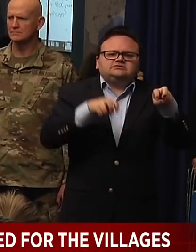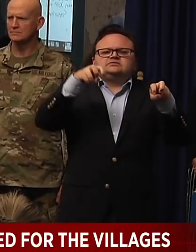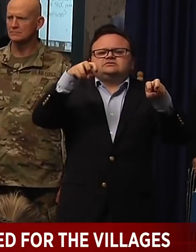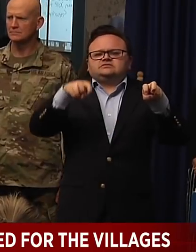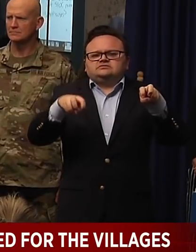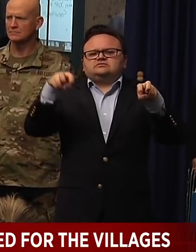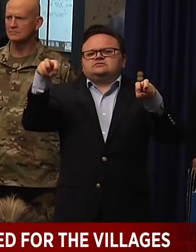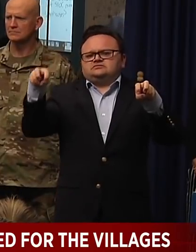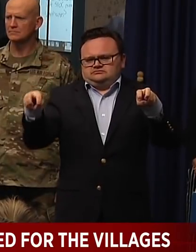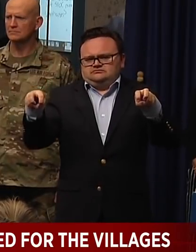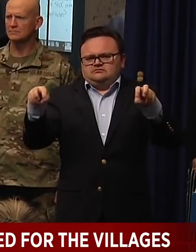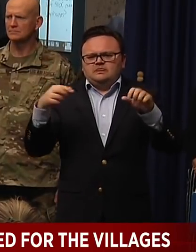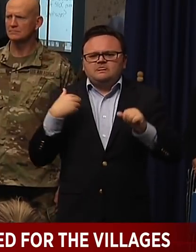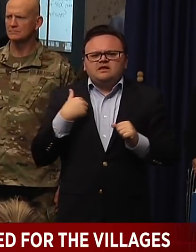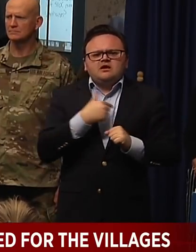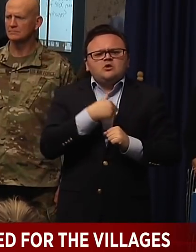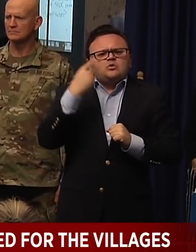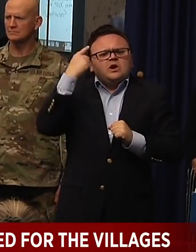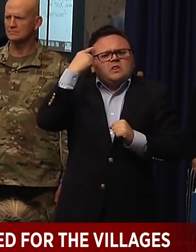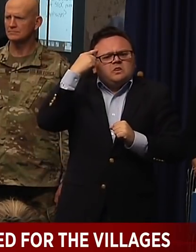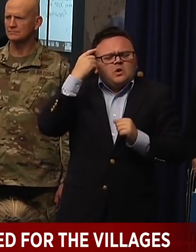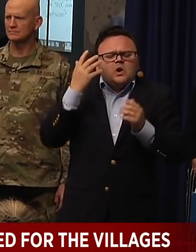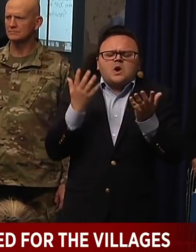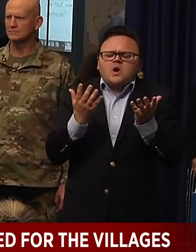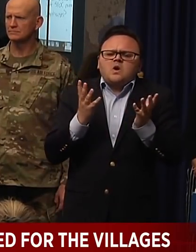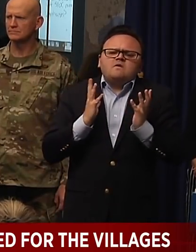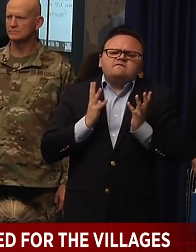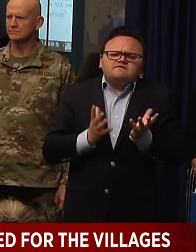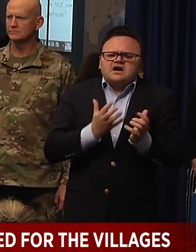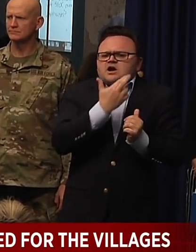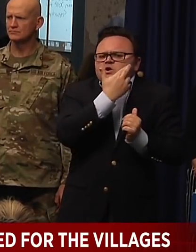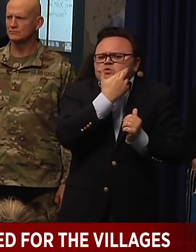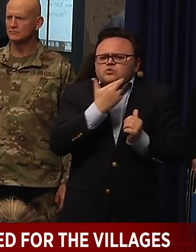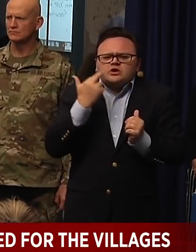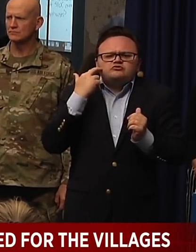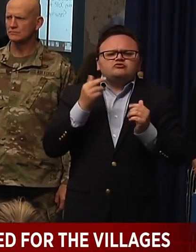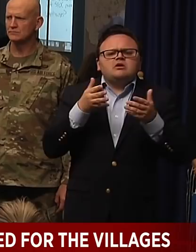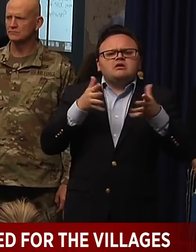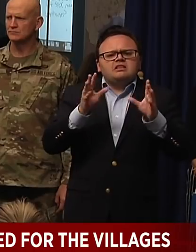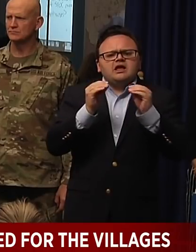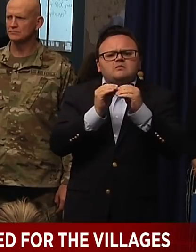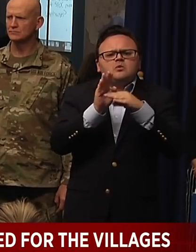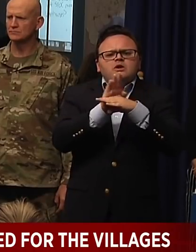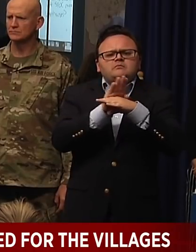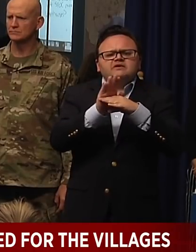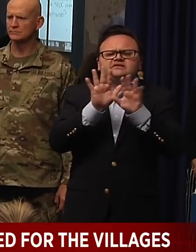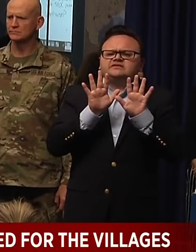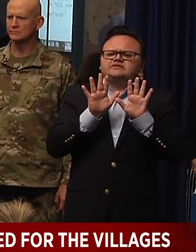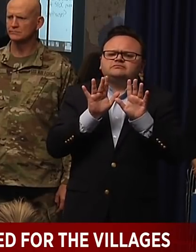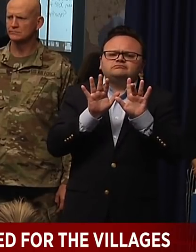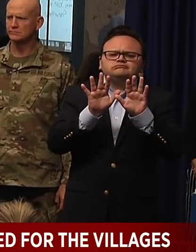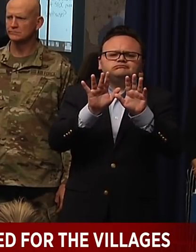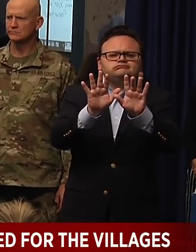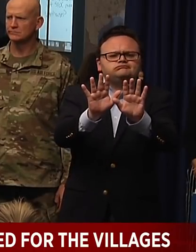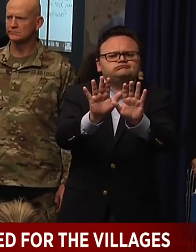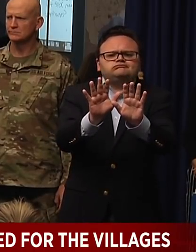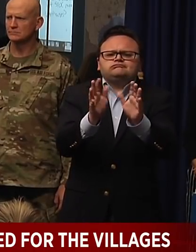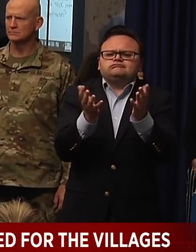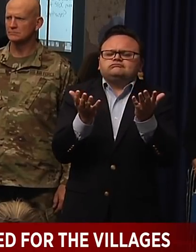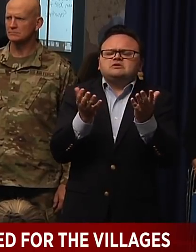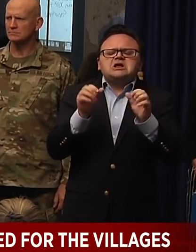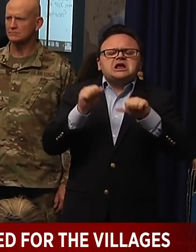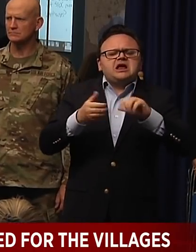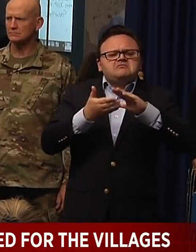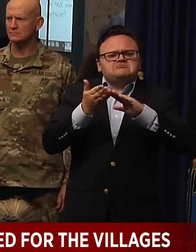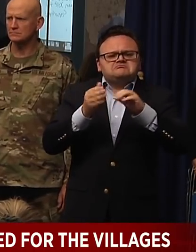And the thought was that, you know, maybe they get a little more business and can stay afloat. And then sometimes families just need a place to go. The vast majority of